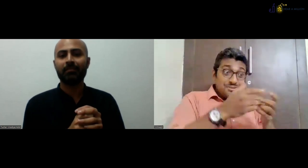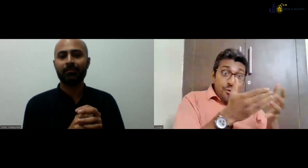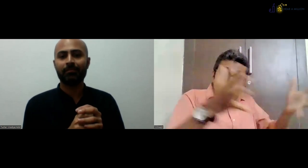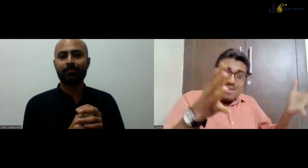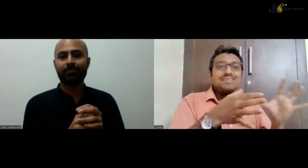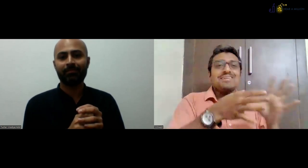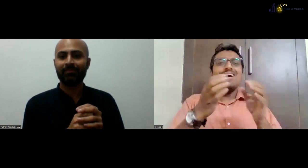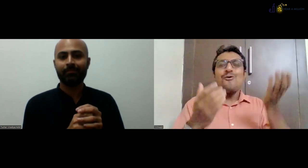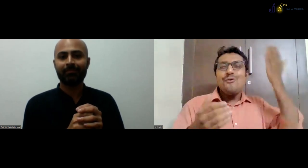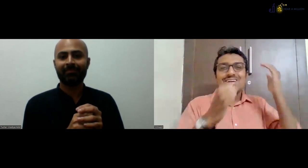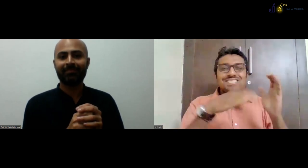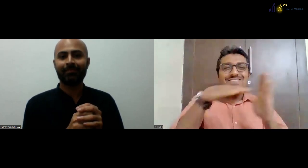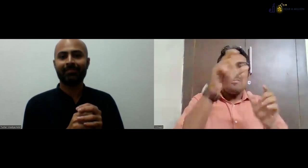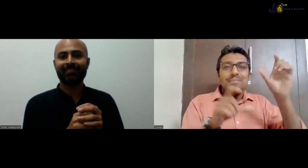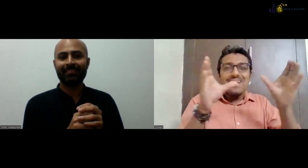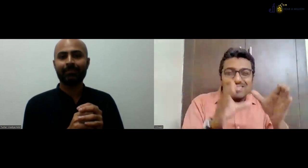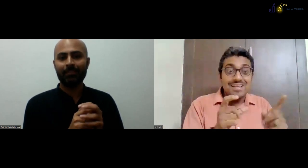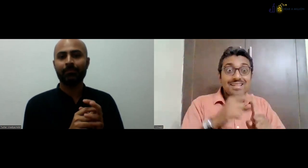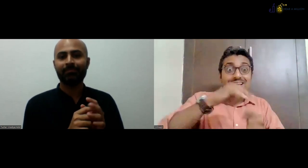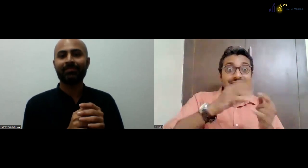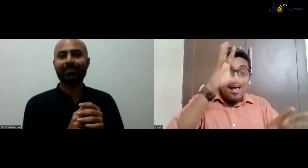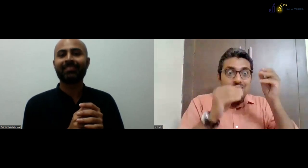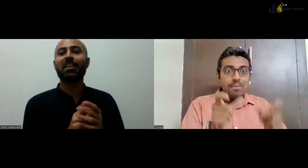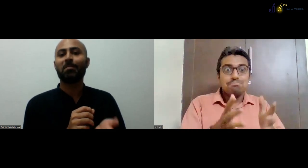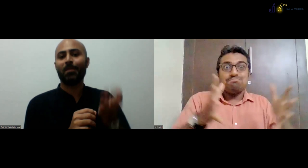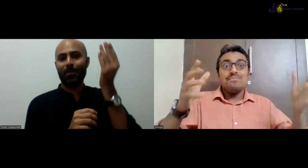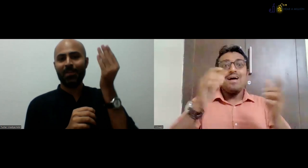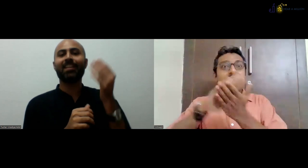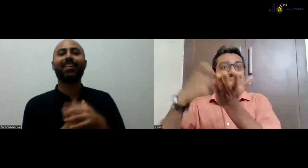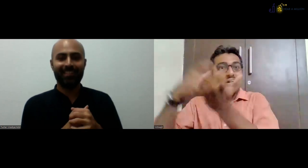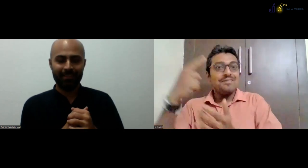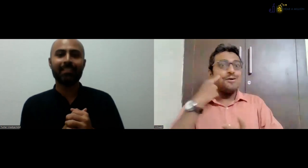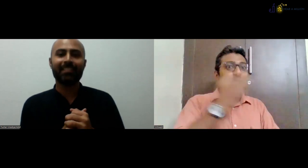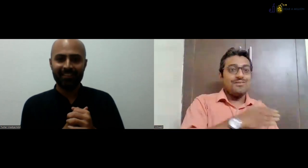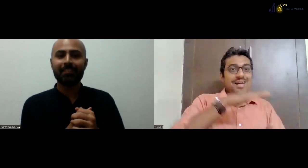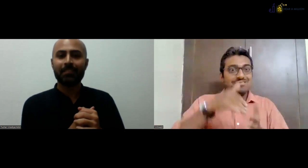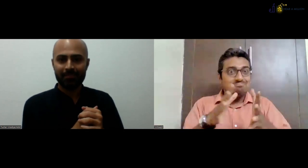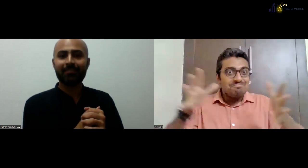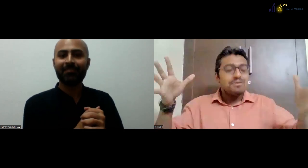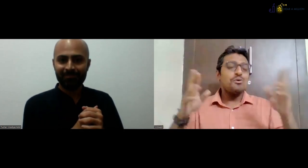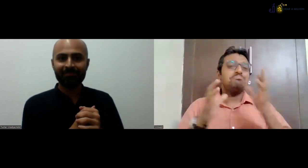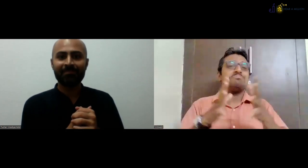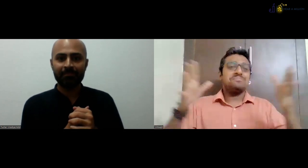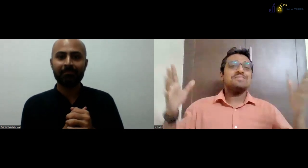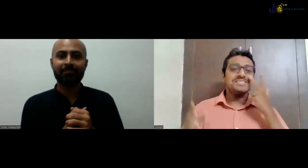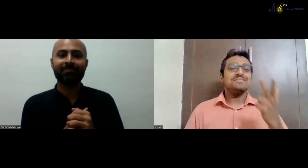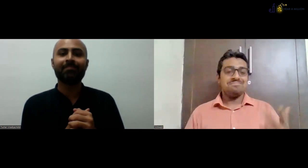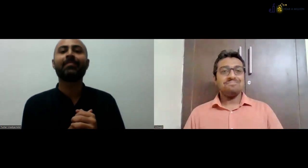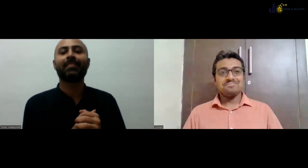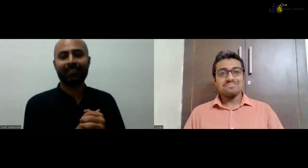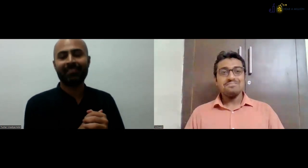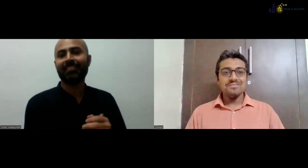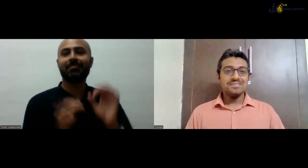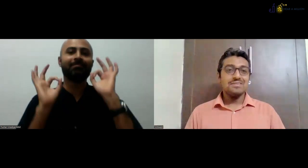people. So, yeah. So when we would have more of deaf people, now people are learning and we would be having more of the deaf